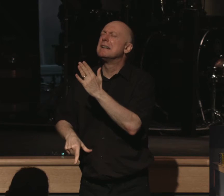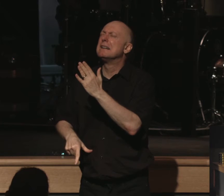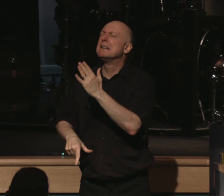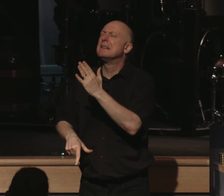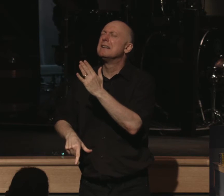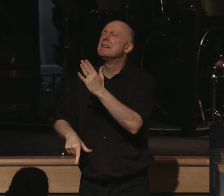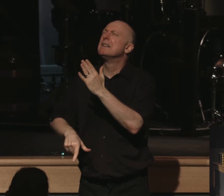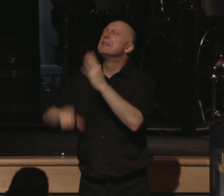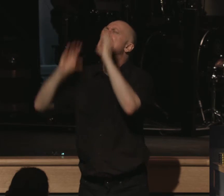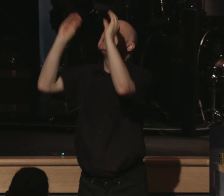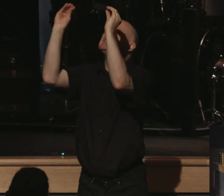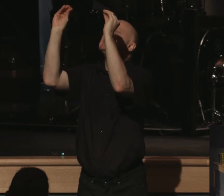that you would teach me.